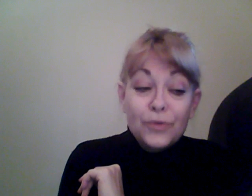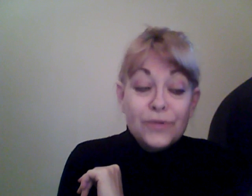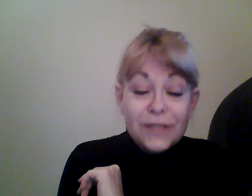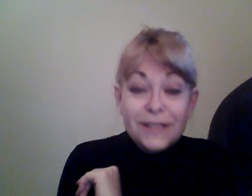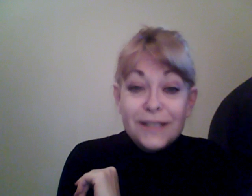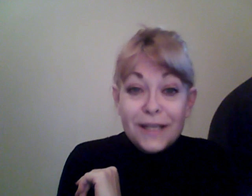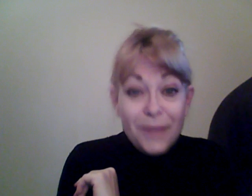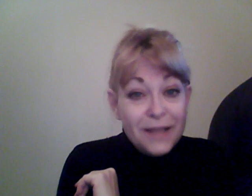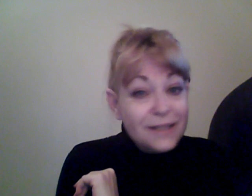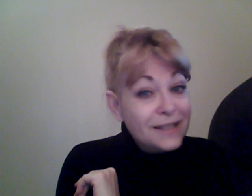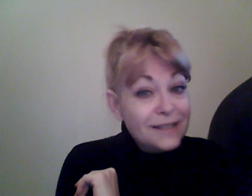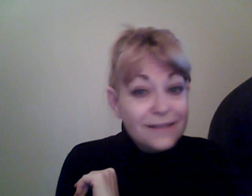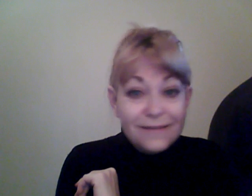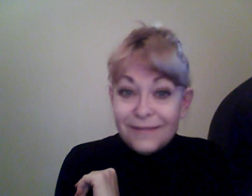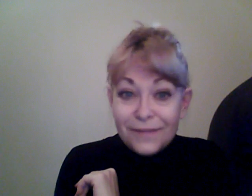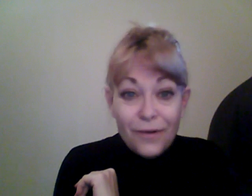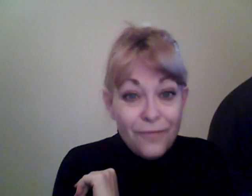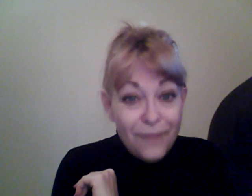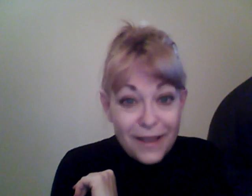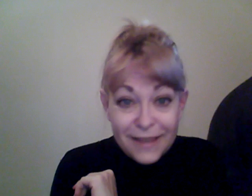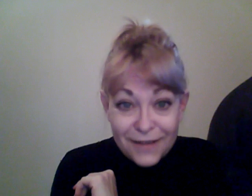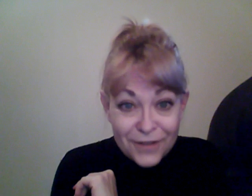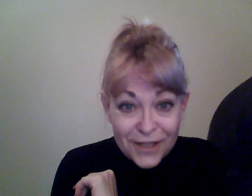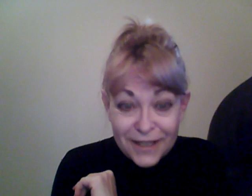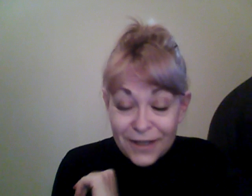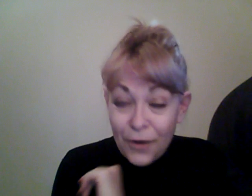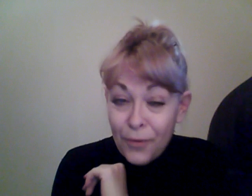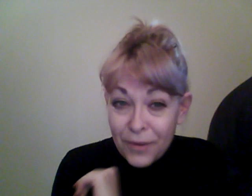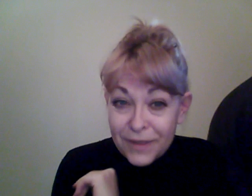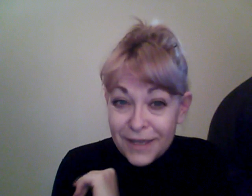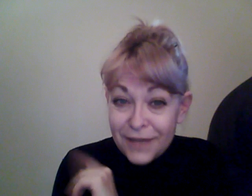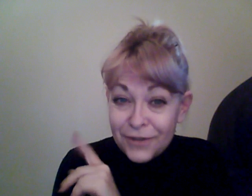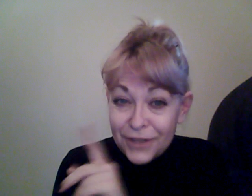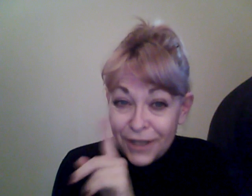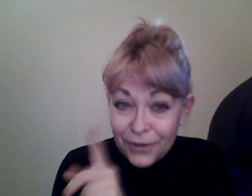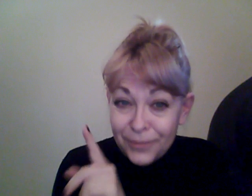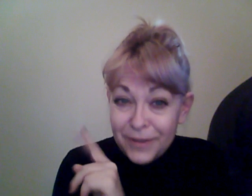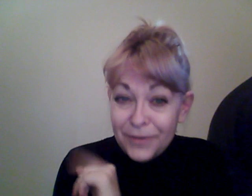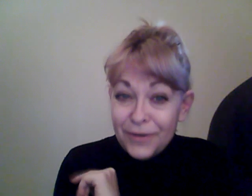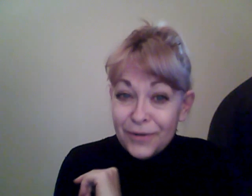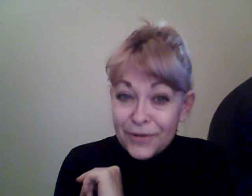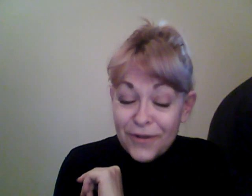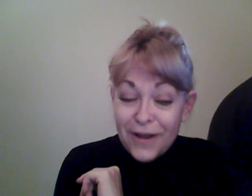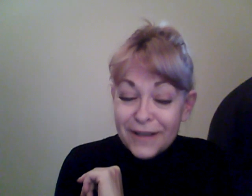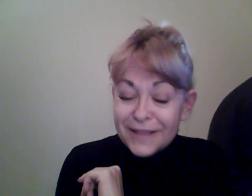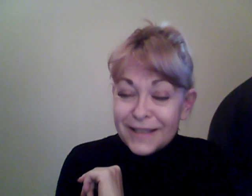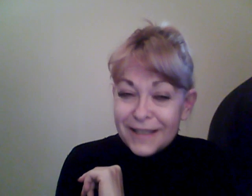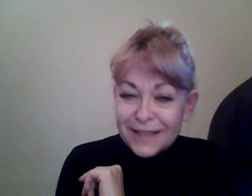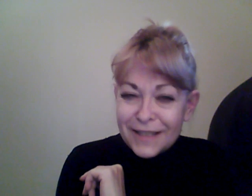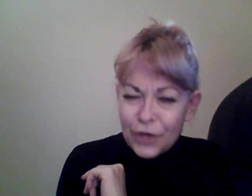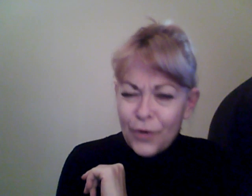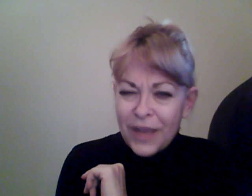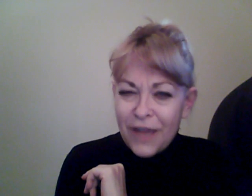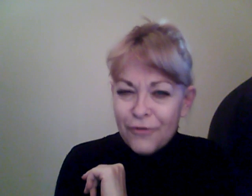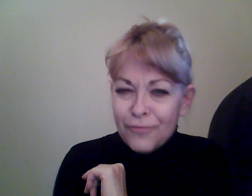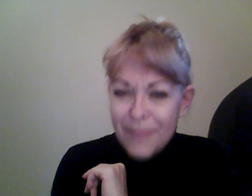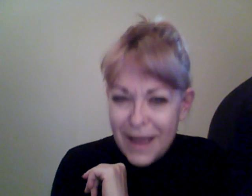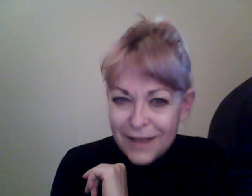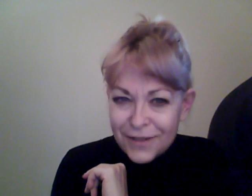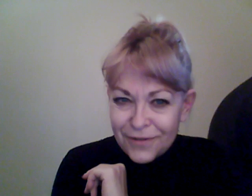Bruce Lee says best. Don't fight the energy. Go with the energy and you'll be your strongest. It's knowing how to master